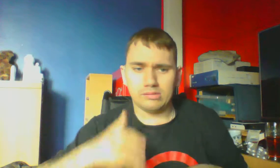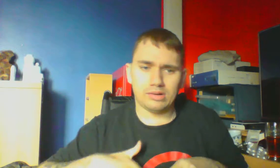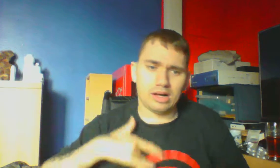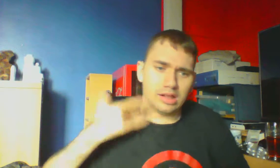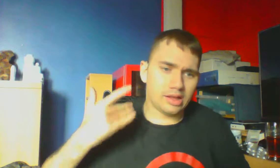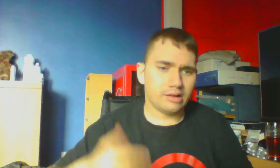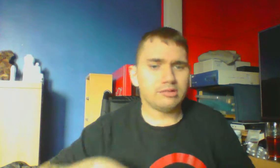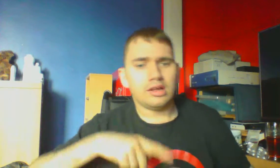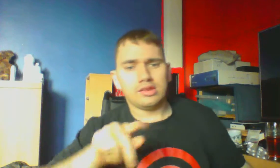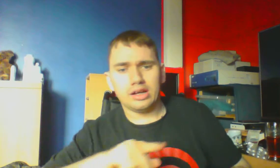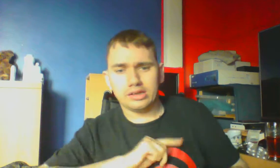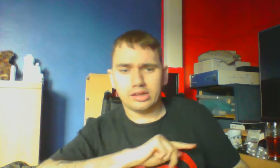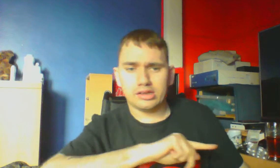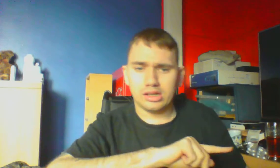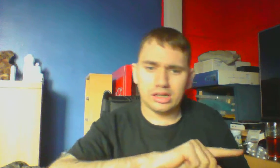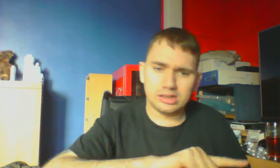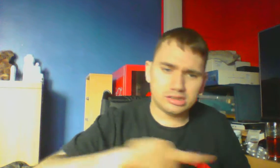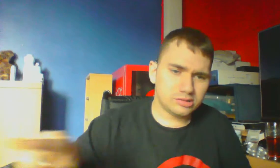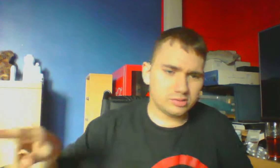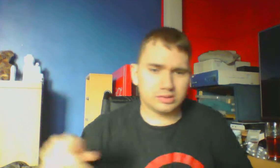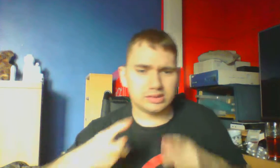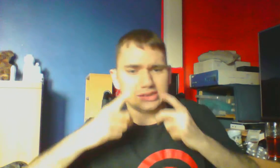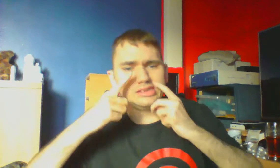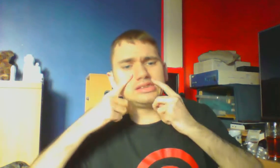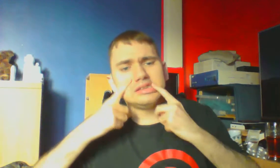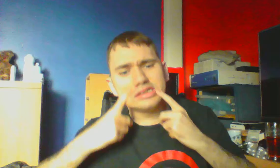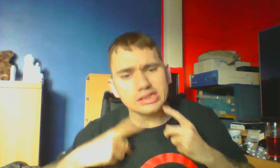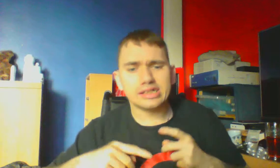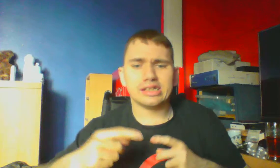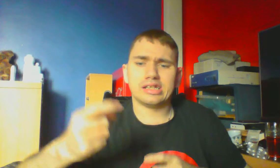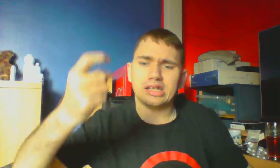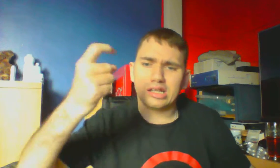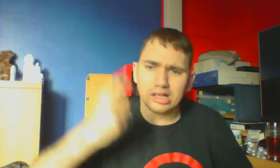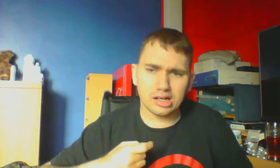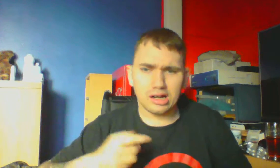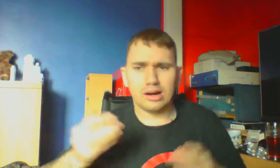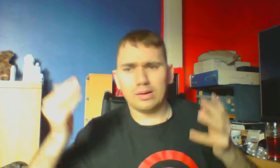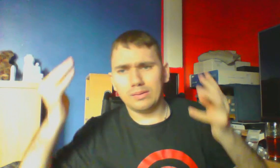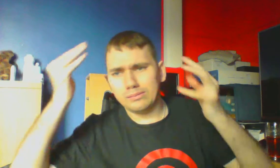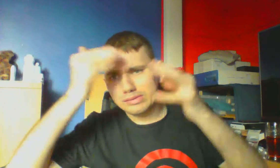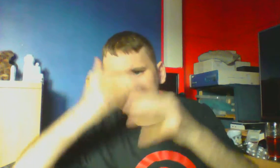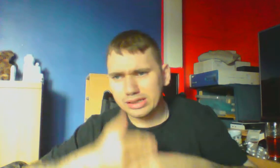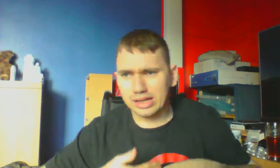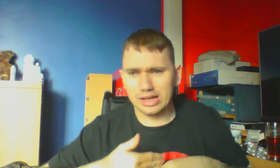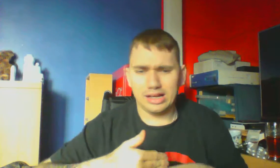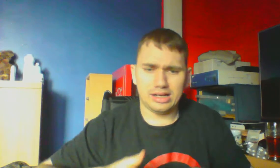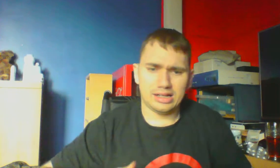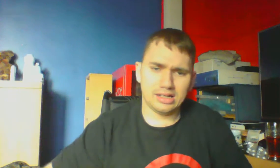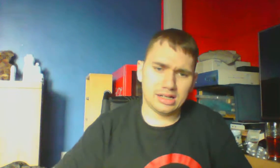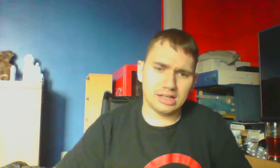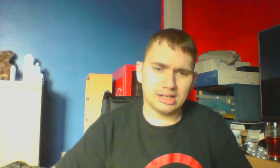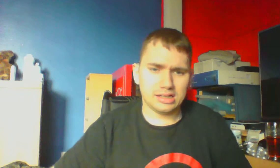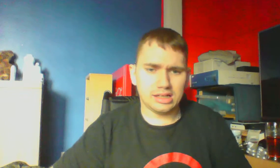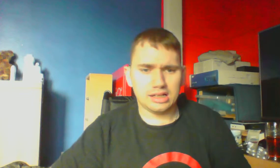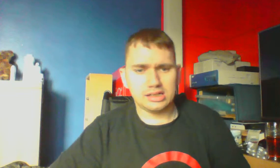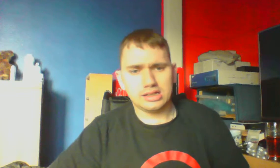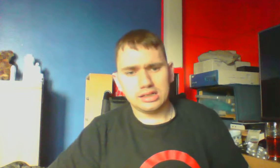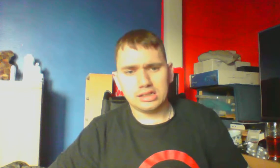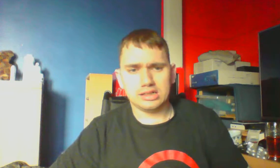If there is nothing, listen in your life while your